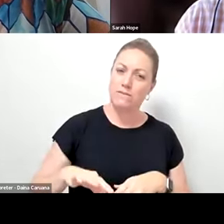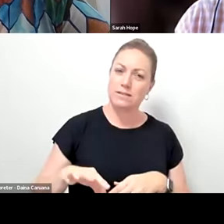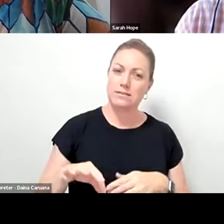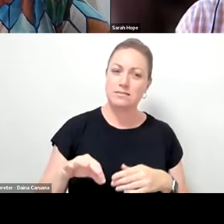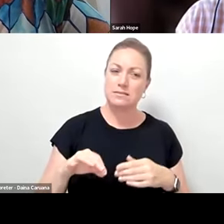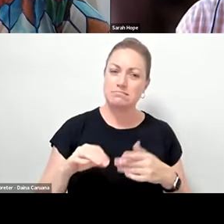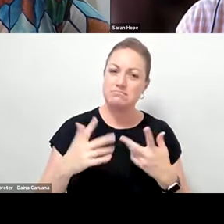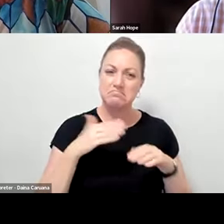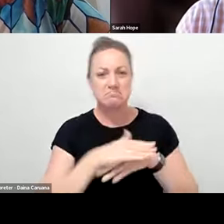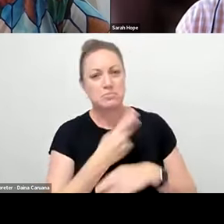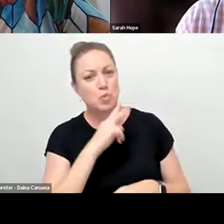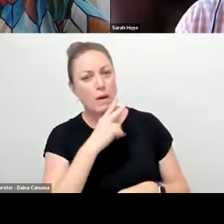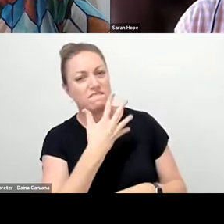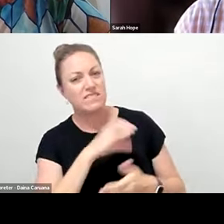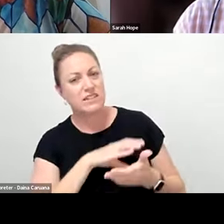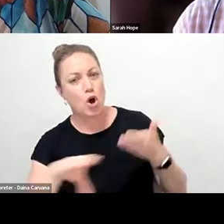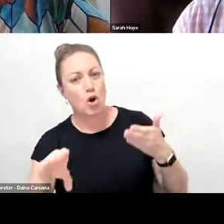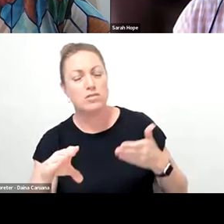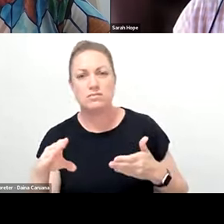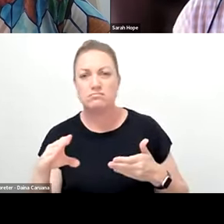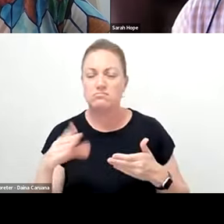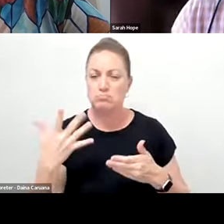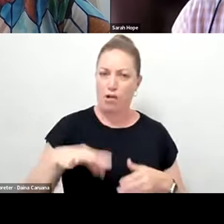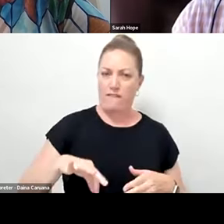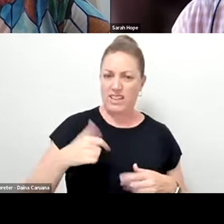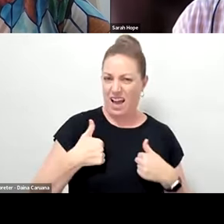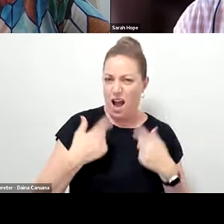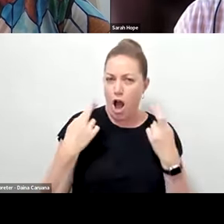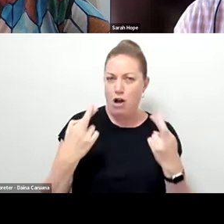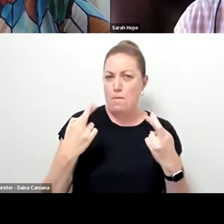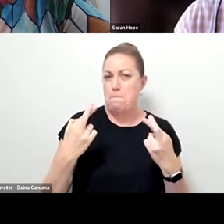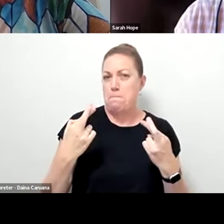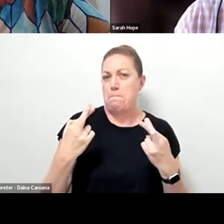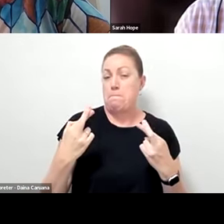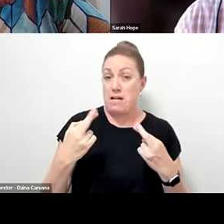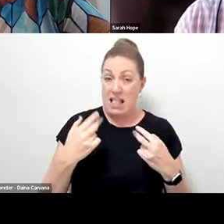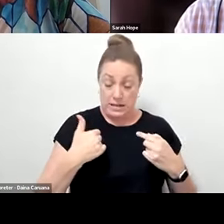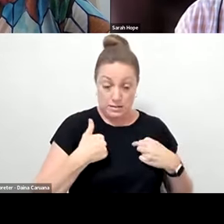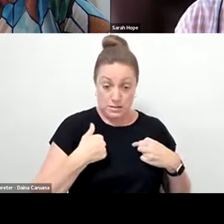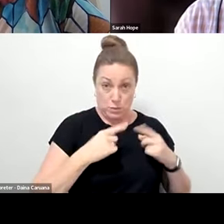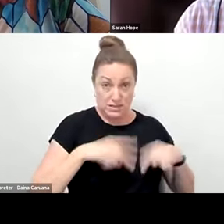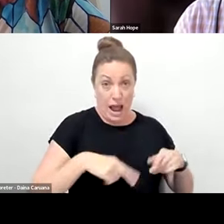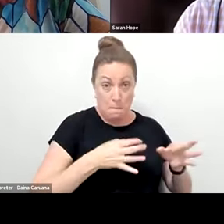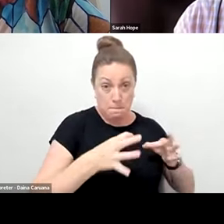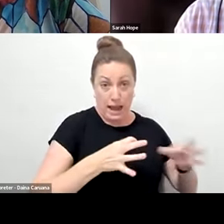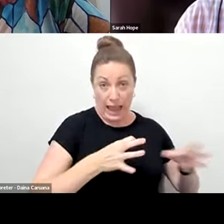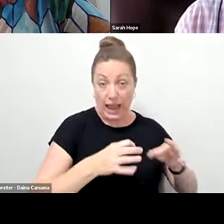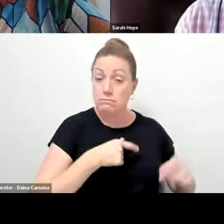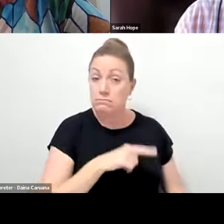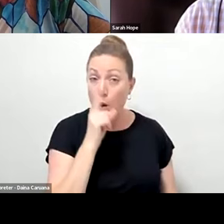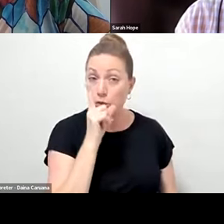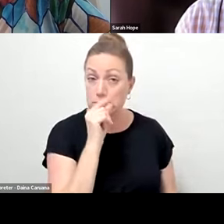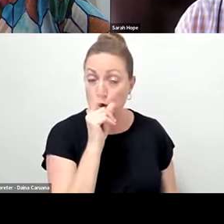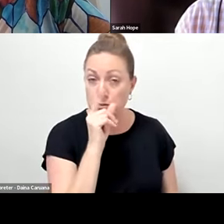rate. You know, that's my hope. And, and in the initial scoping that was possible. So we just sort of